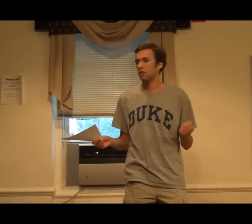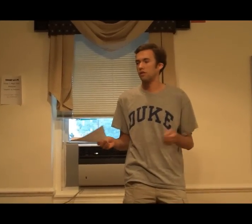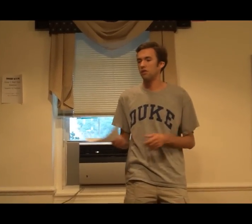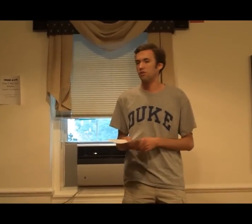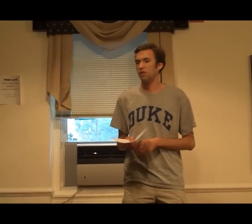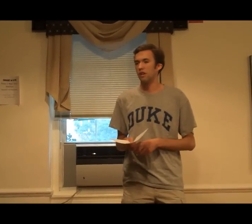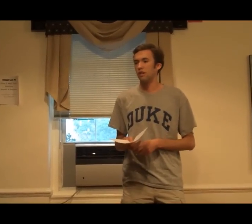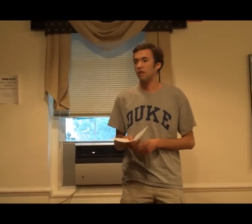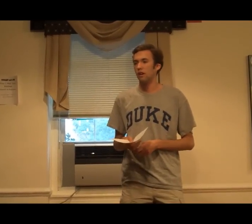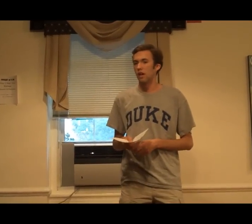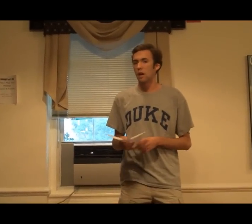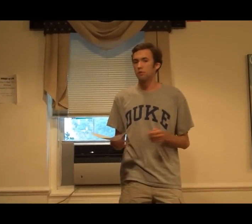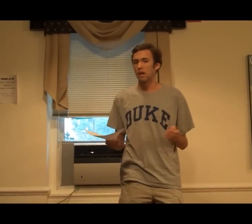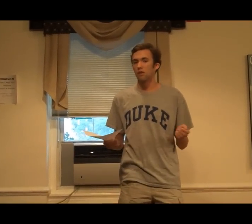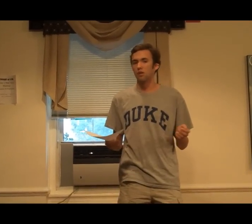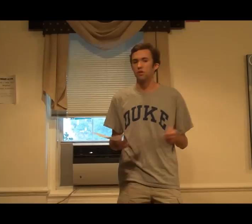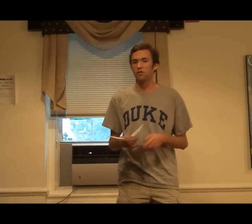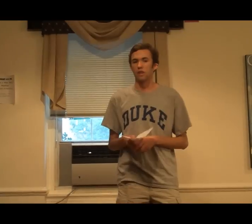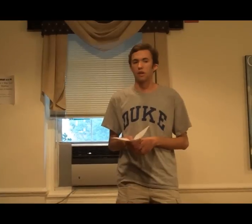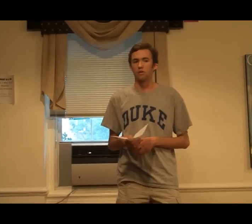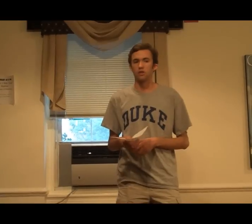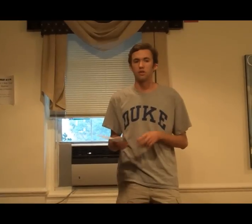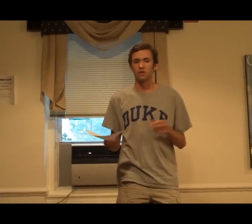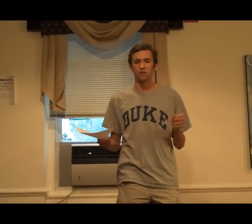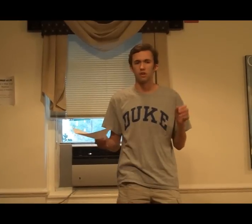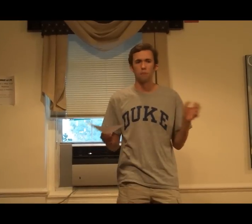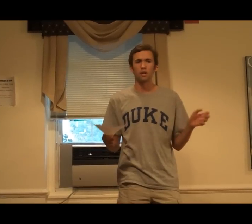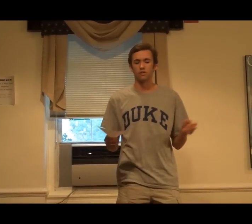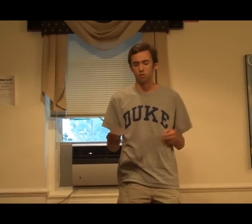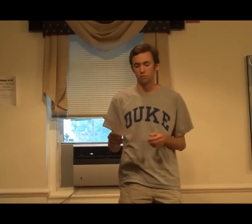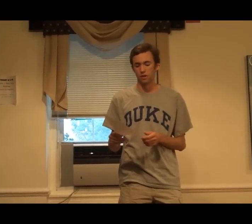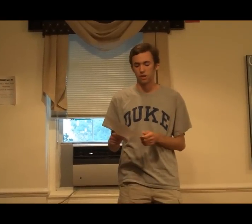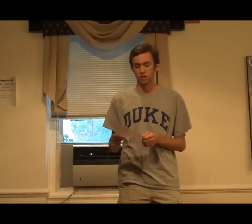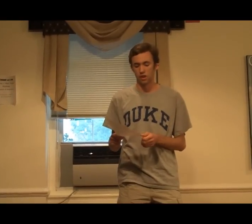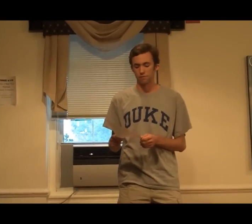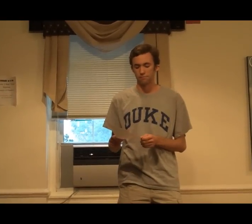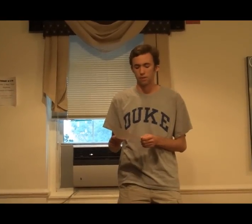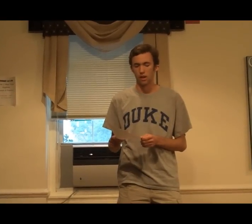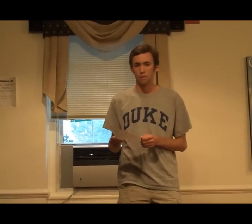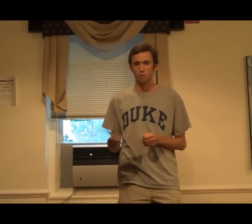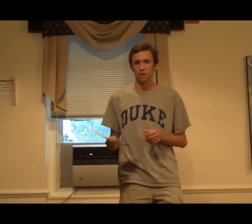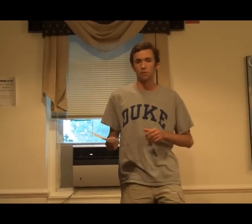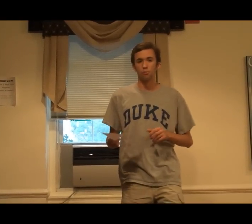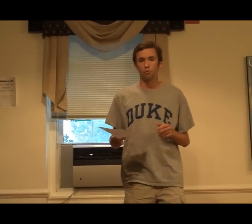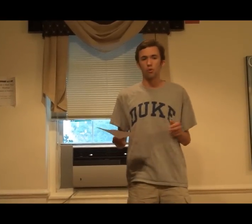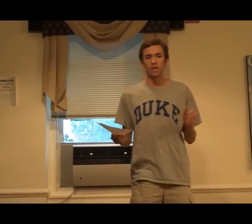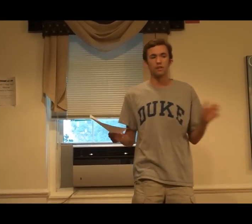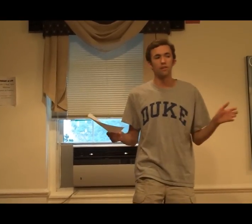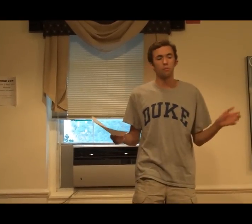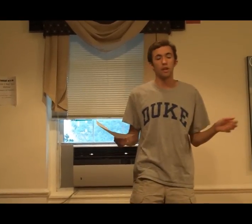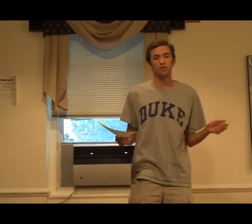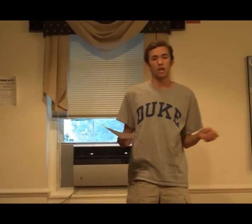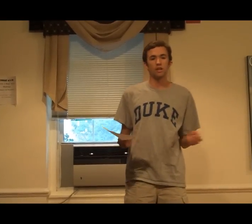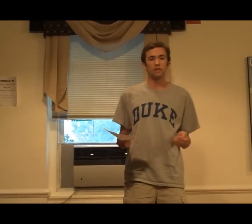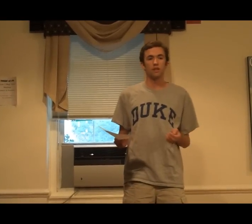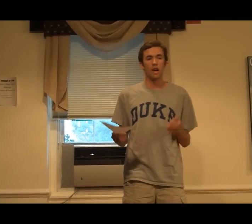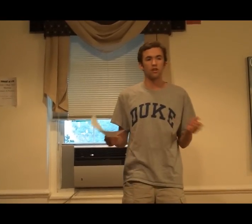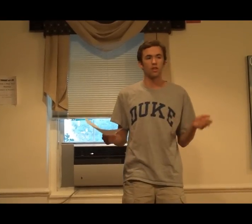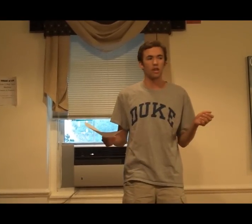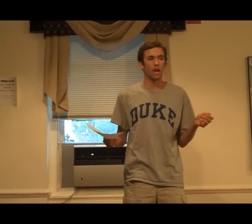conclude that apes can't really use sign language. It's just a complex form of conditioning. But what we can see from the other studies is that actually they can.